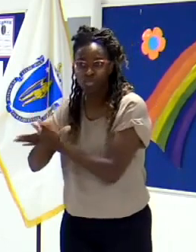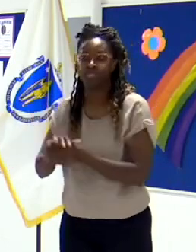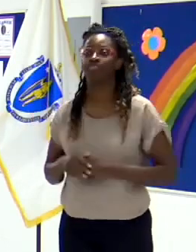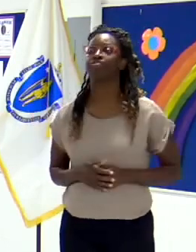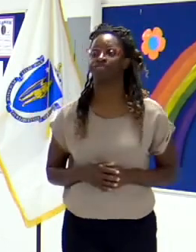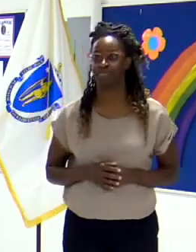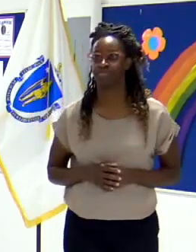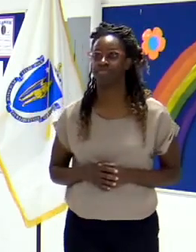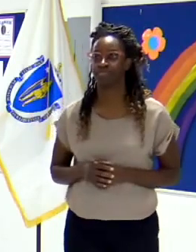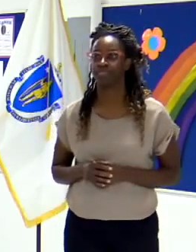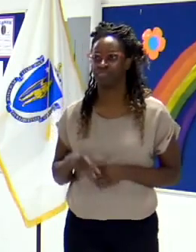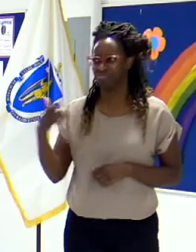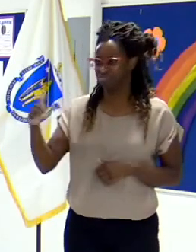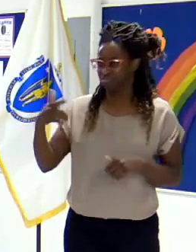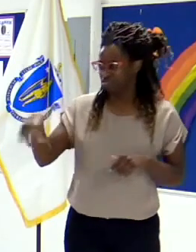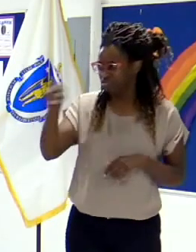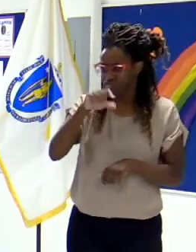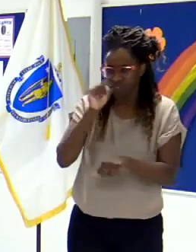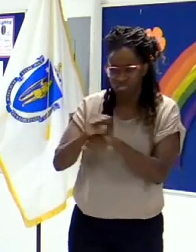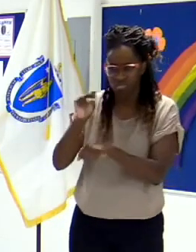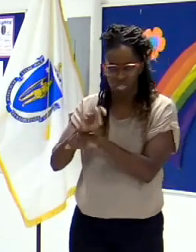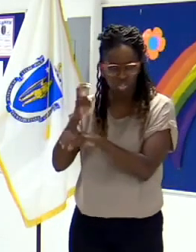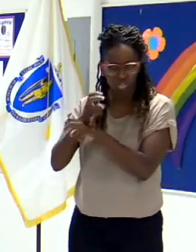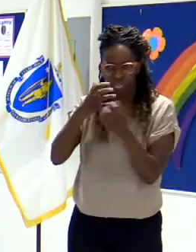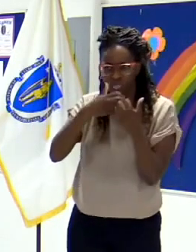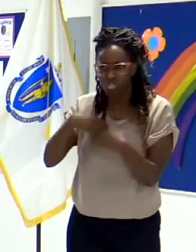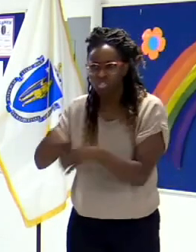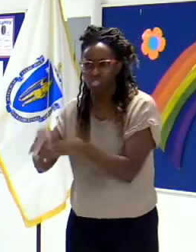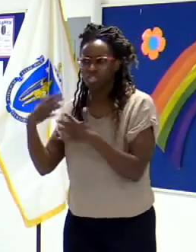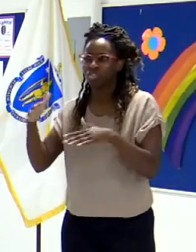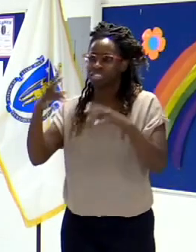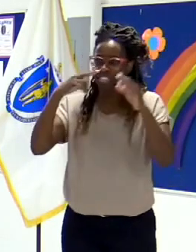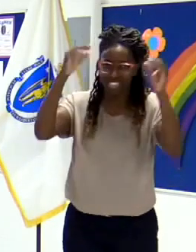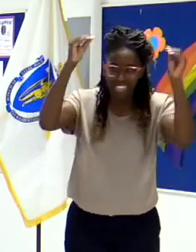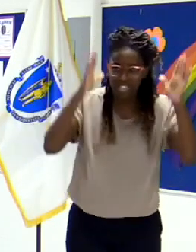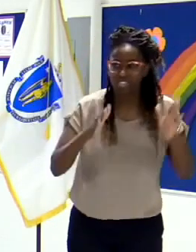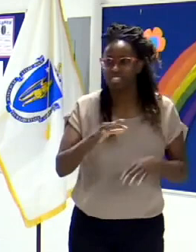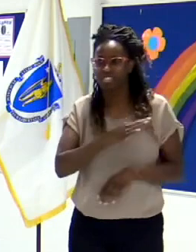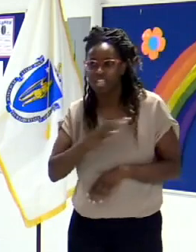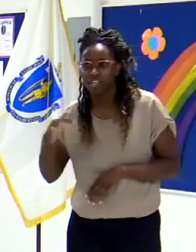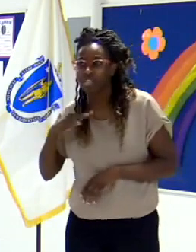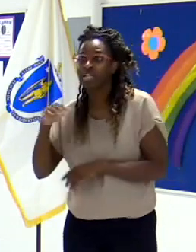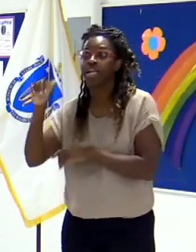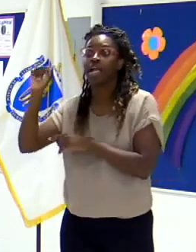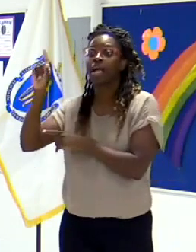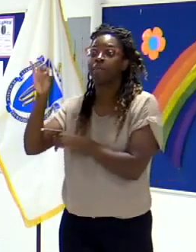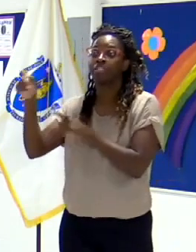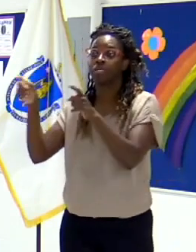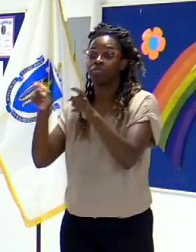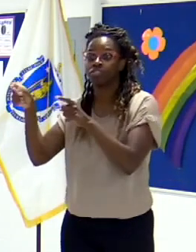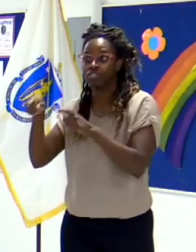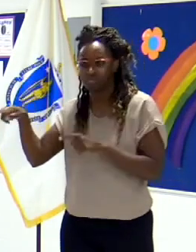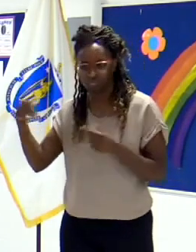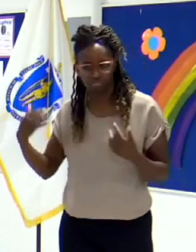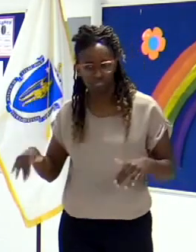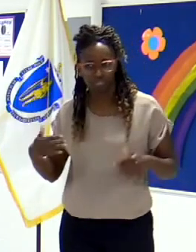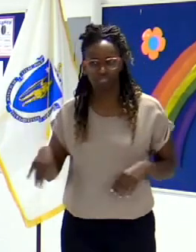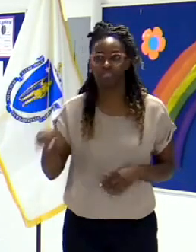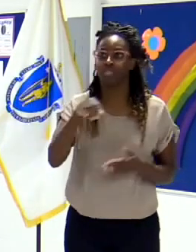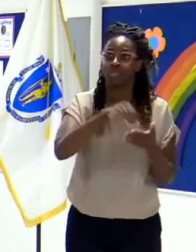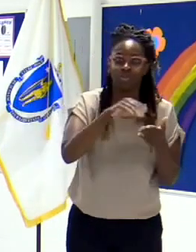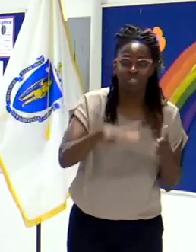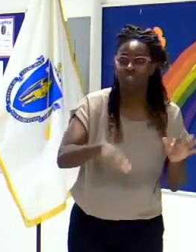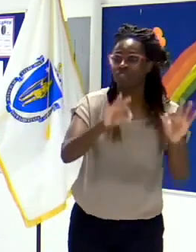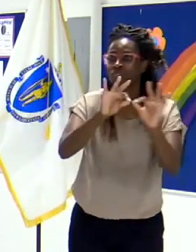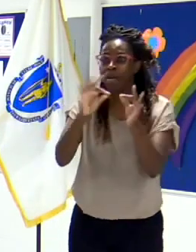a concerted effort put forth by our faculty and staff, our administrative team, our students, our families, our